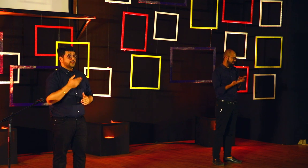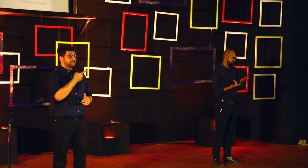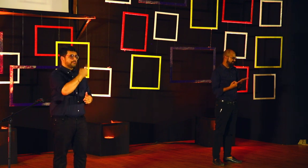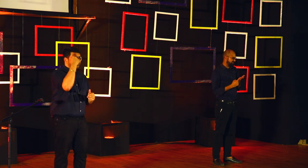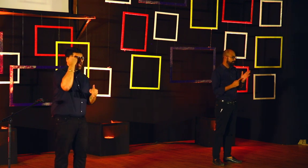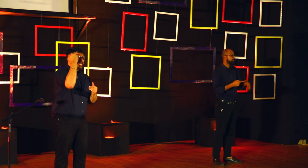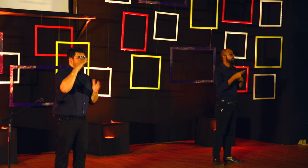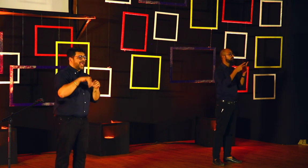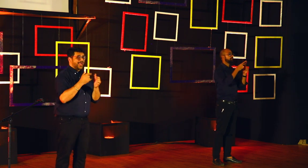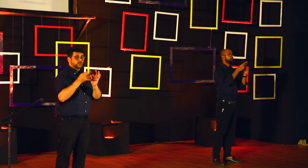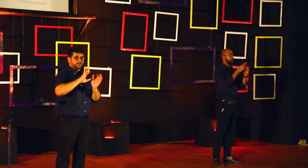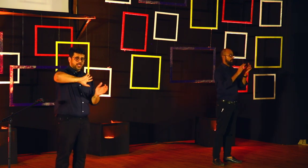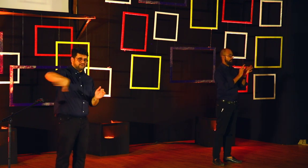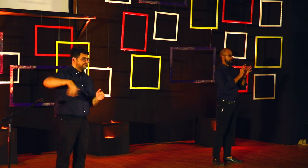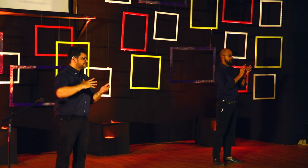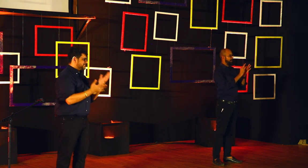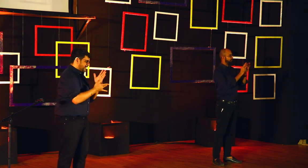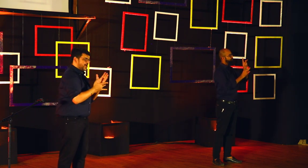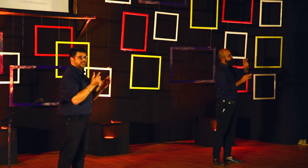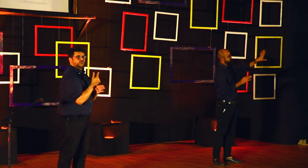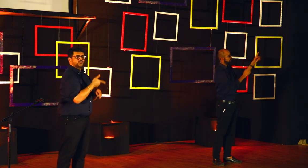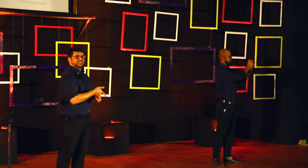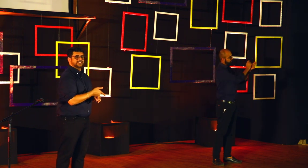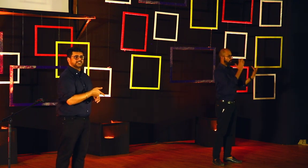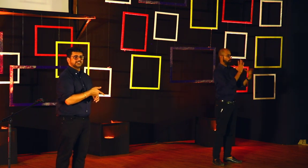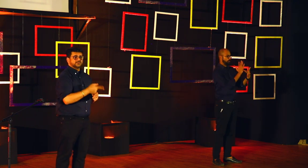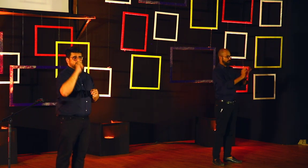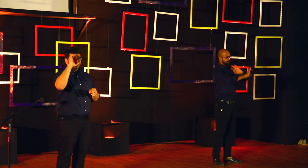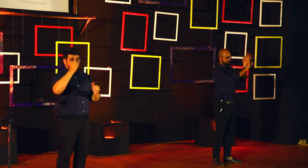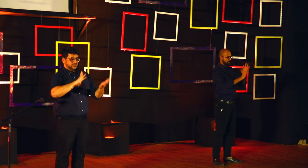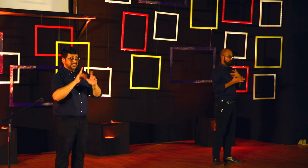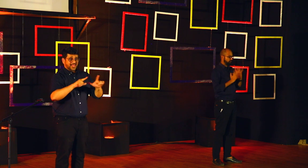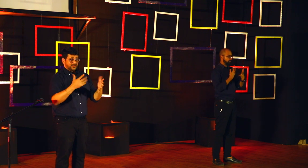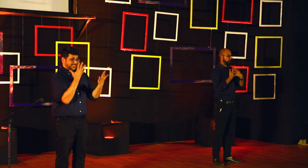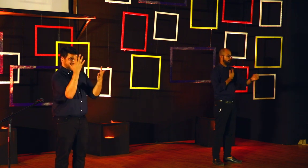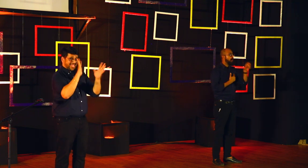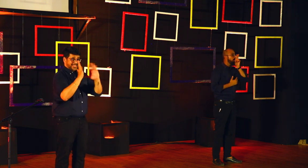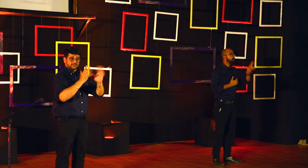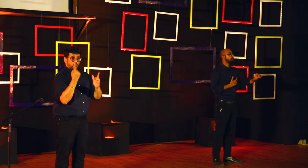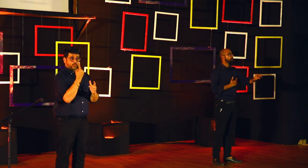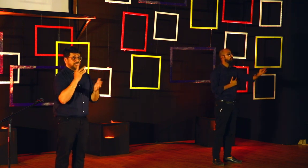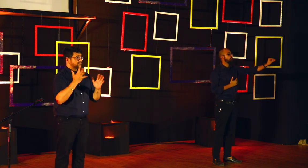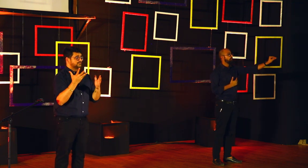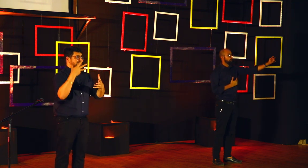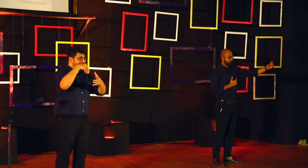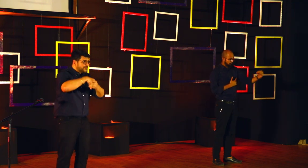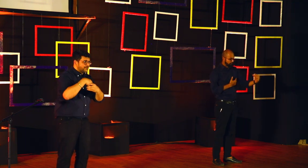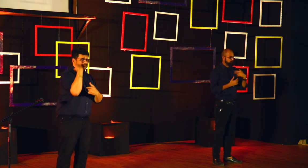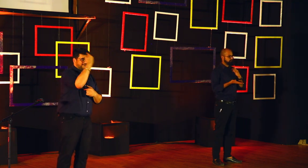picture, all of you are thinking that interpreters can be removed, and they can be some type of an avatar, or some kind of a linguistic, some type of a...